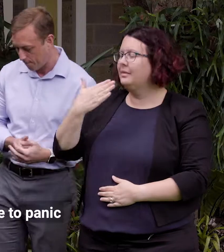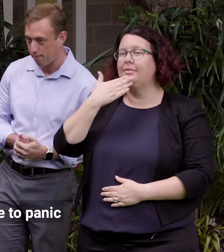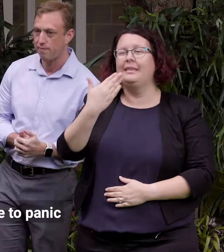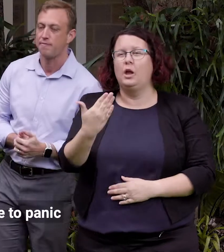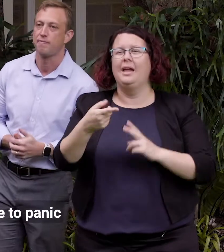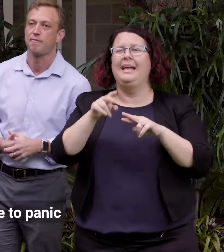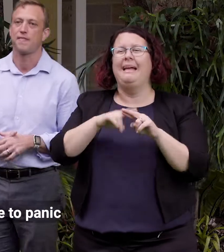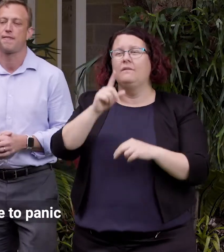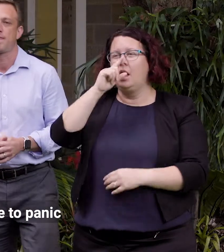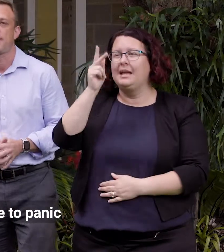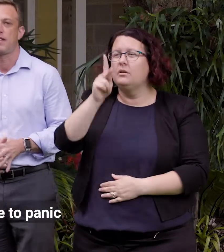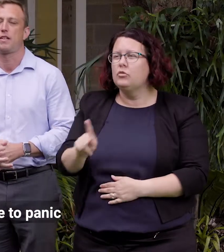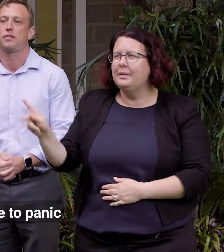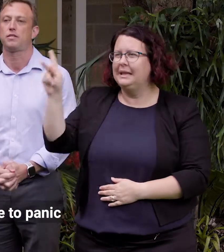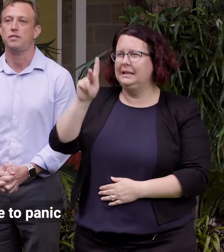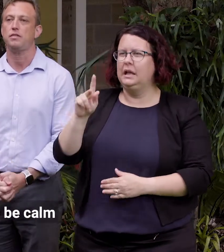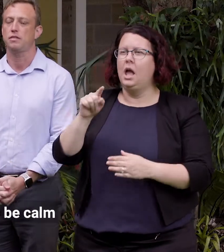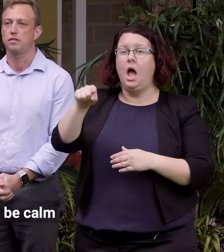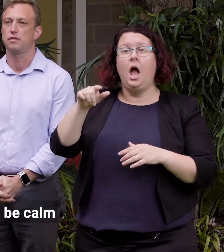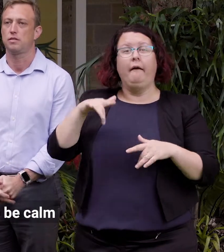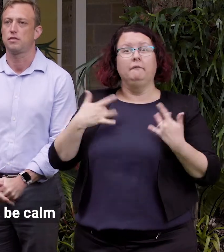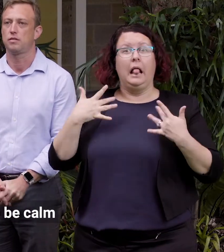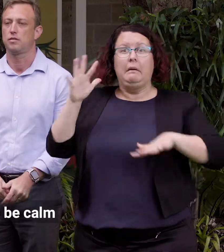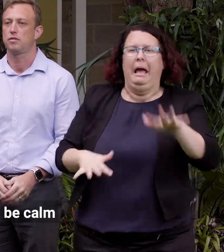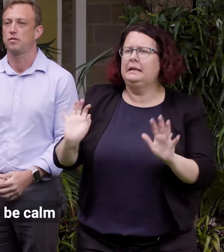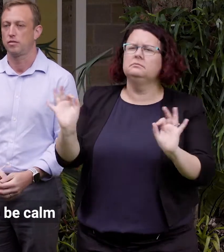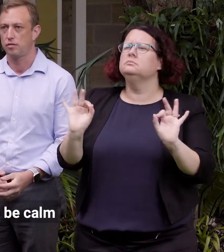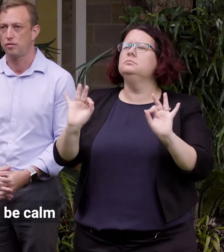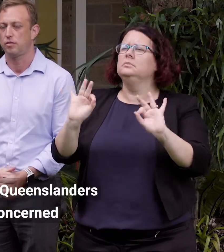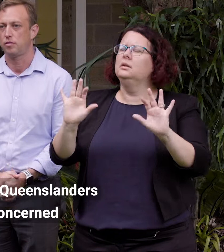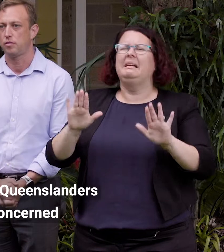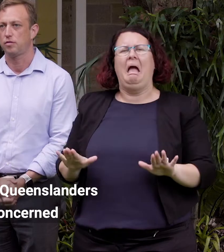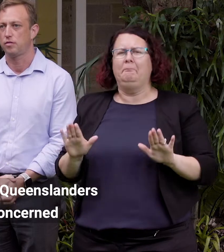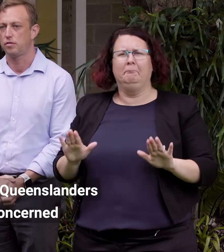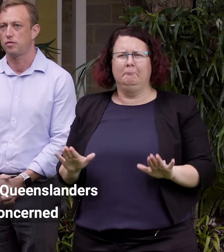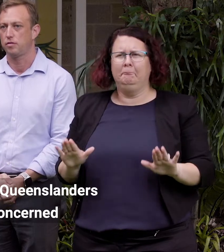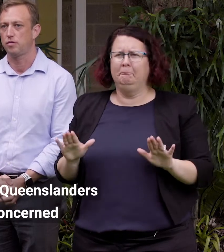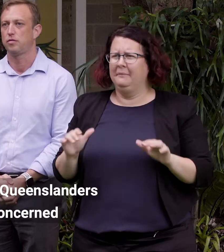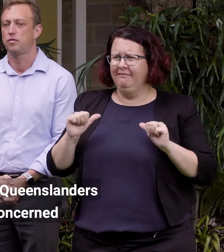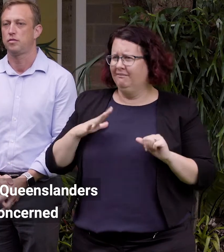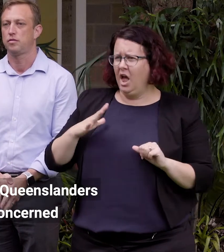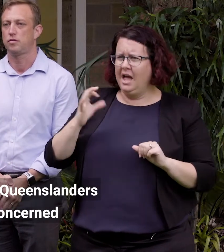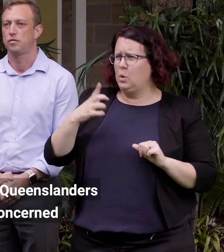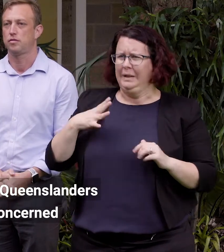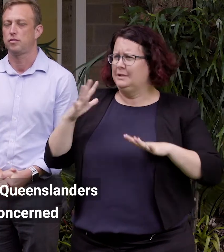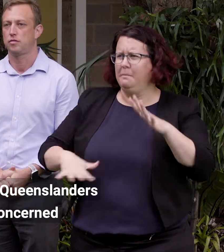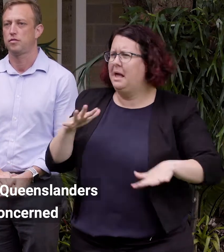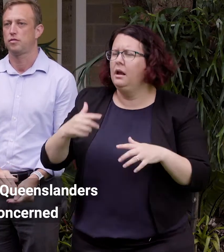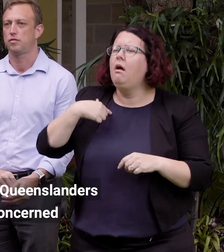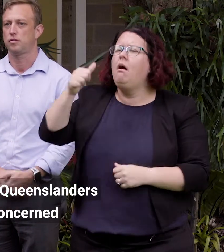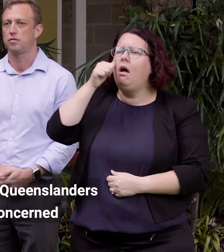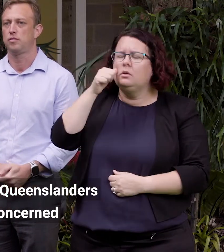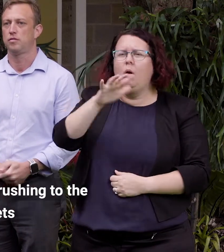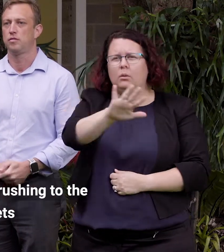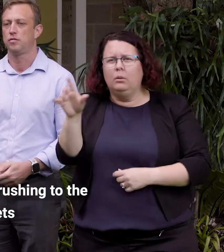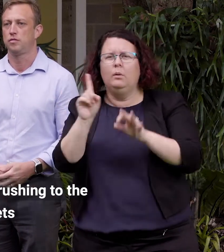Now is not the time to panic. Now is the time to be calm. I can understand that Queenslanders and families